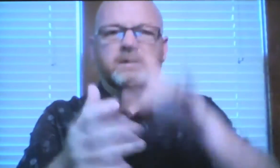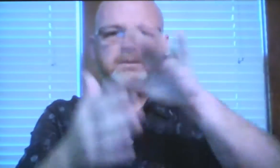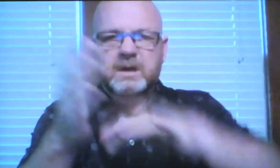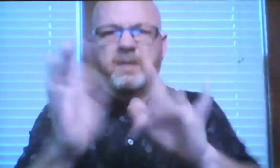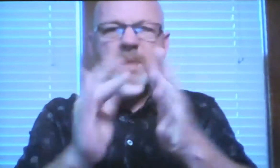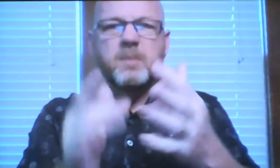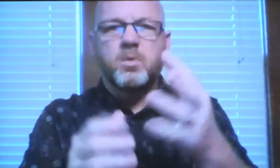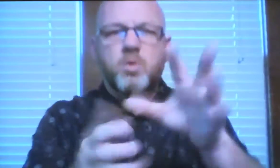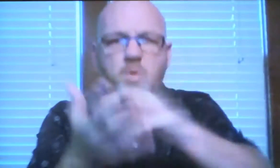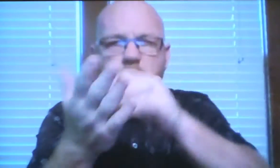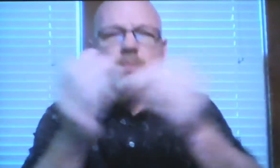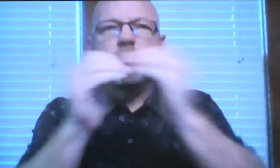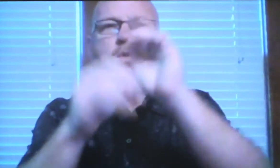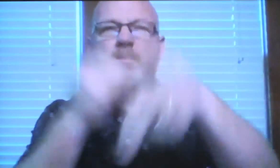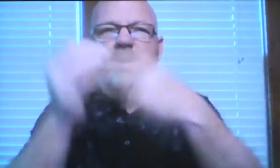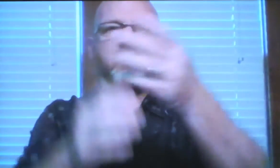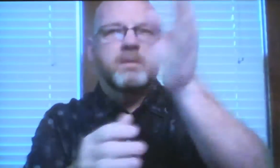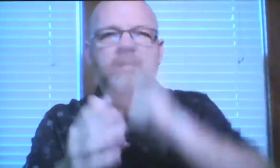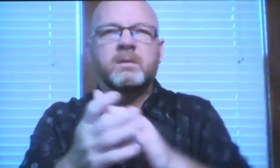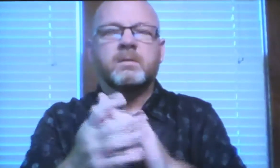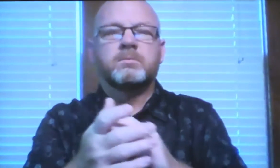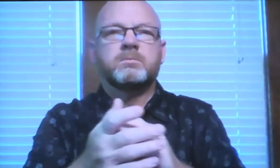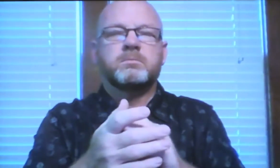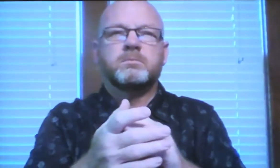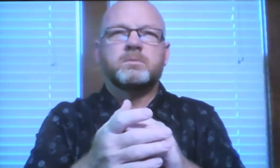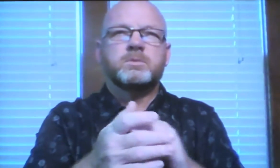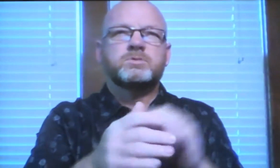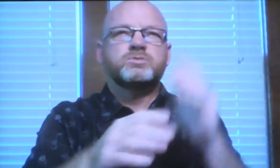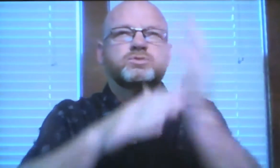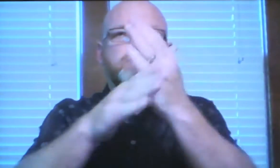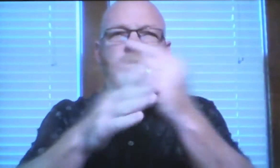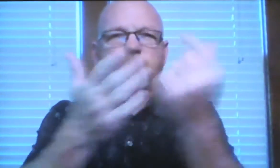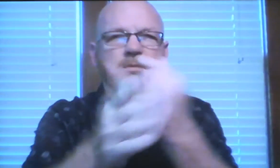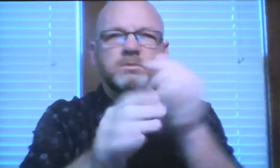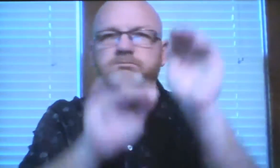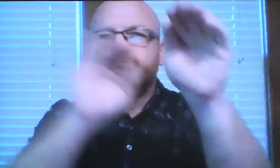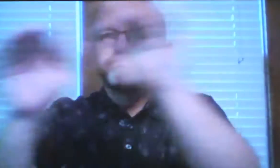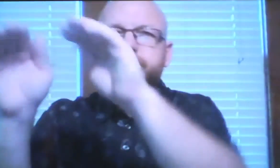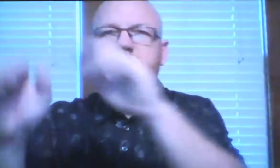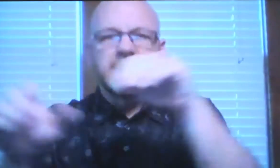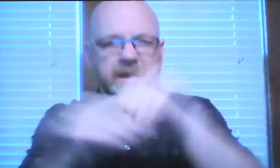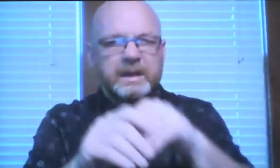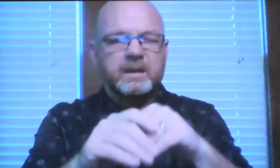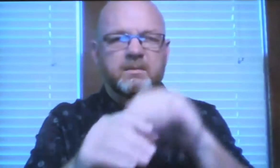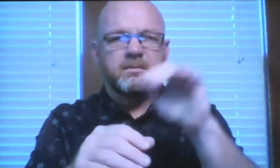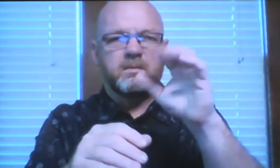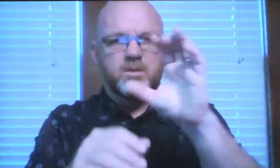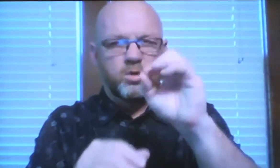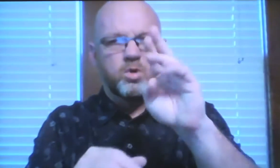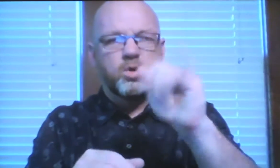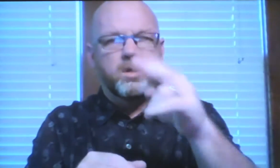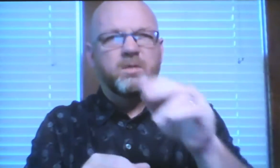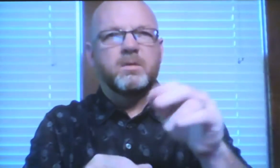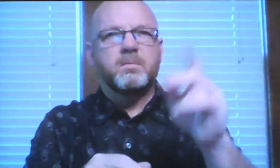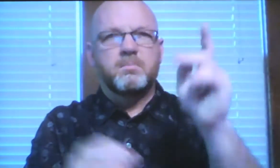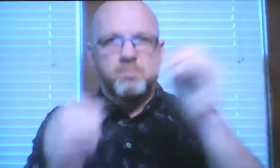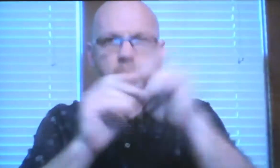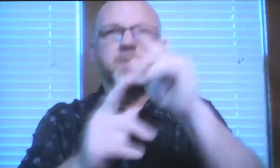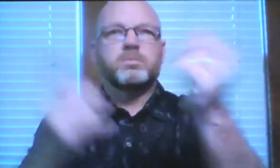together to read the scriptures and study and learn more about God. And they shared the gospel with others in the city